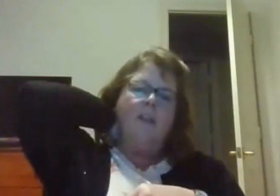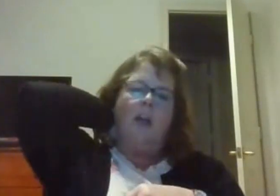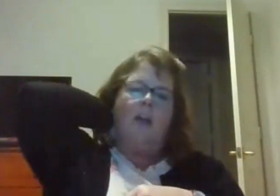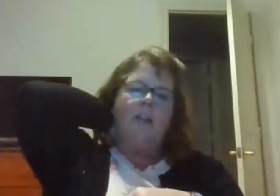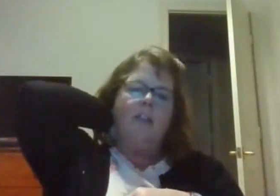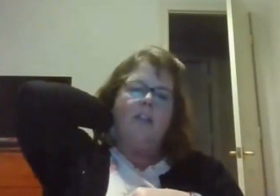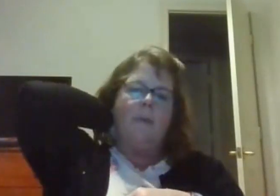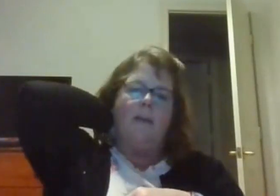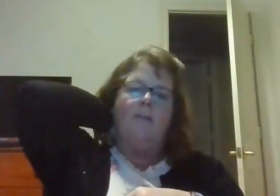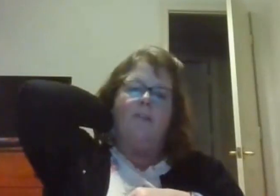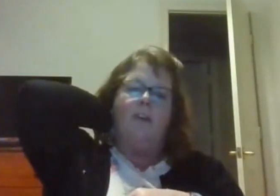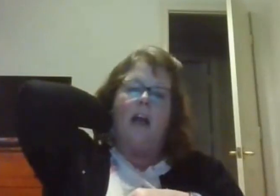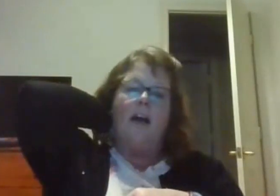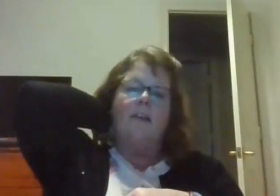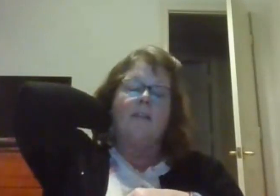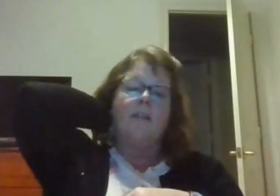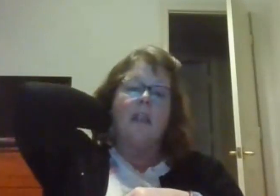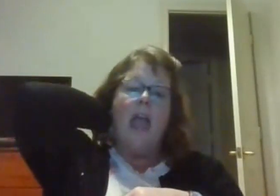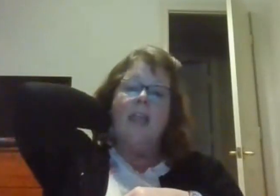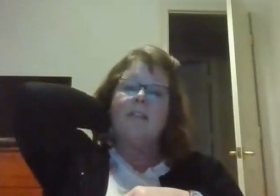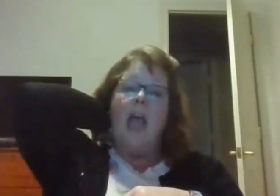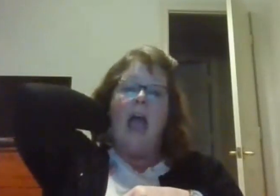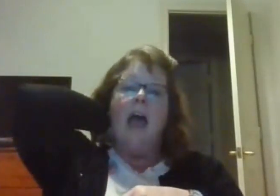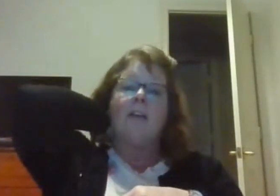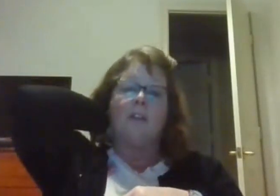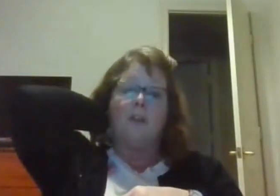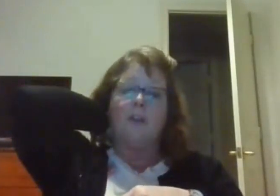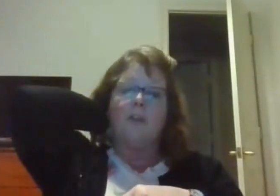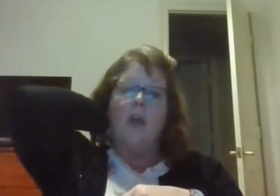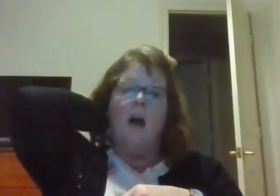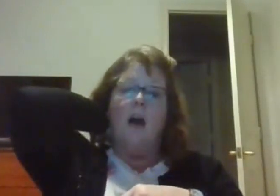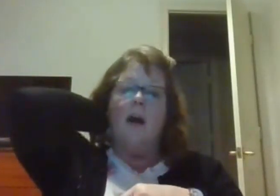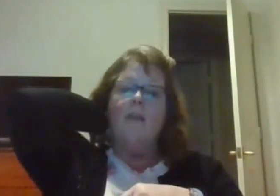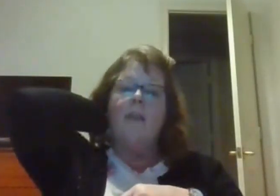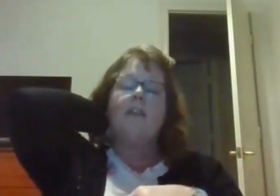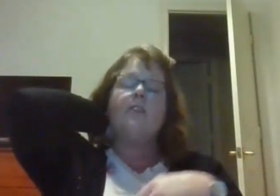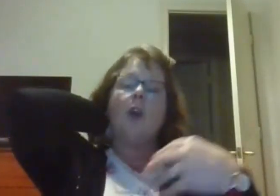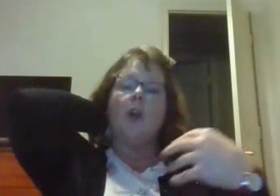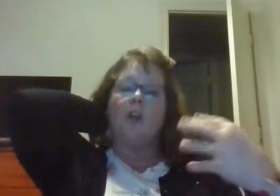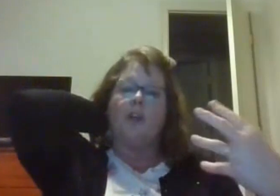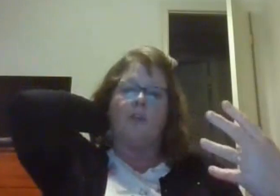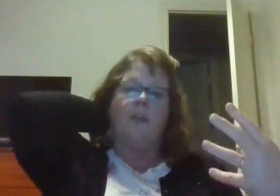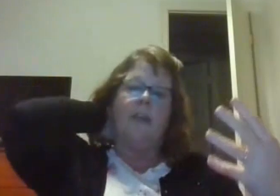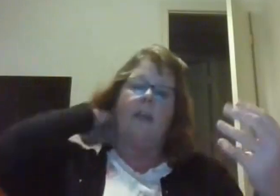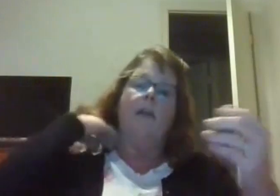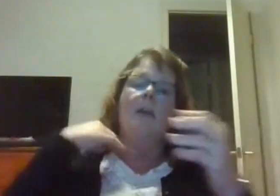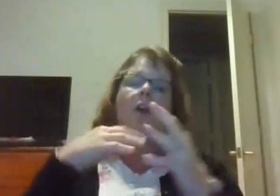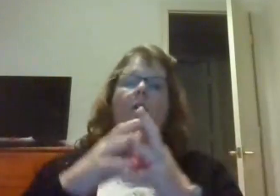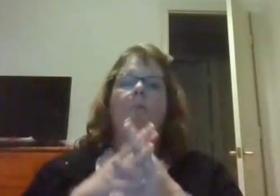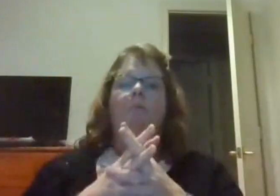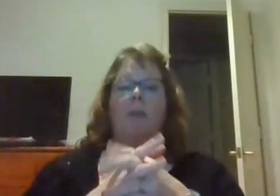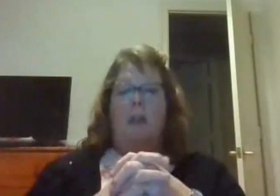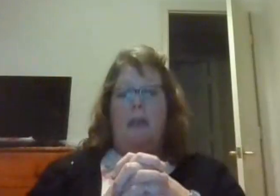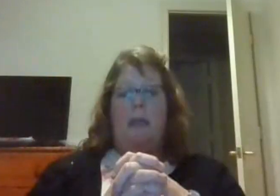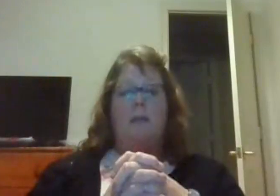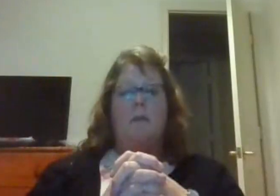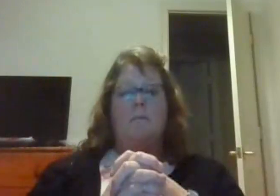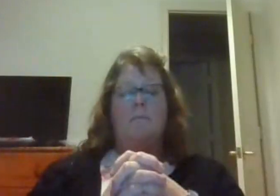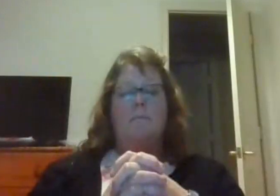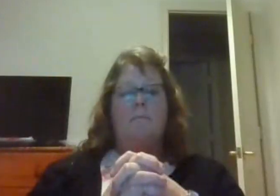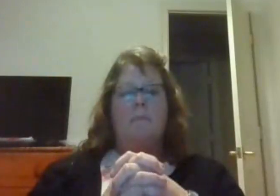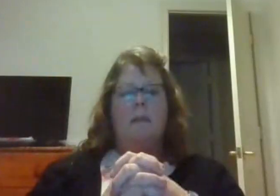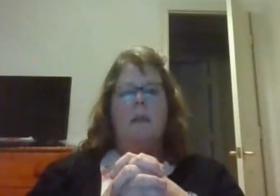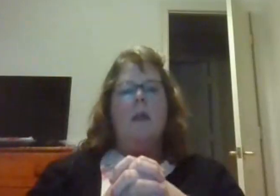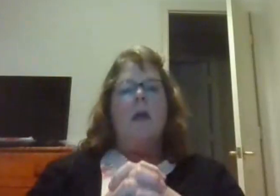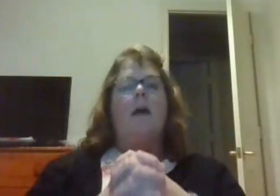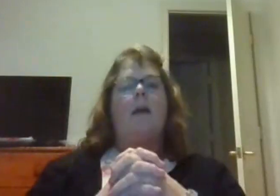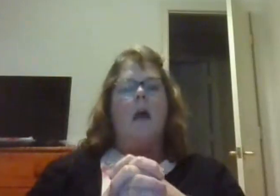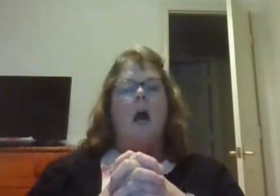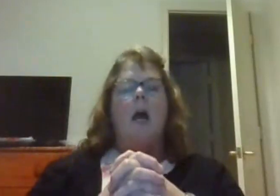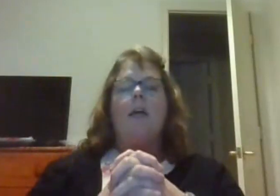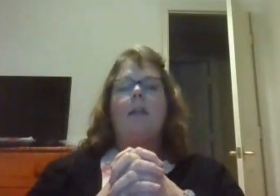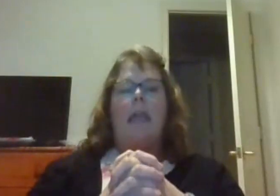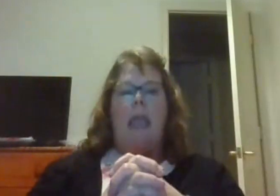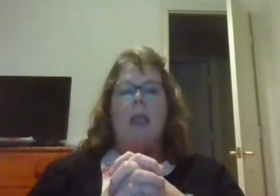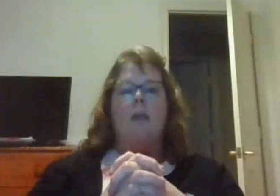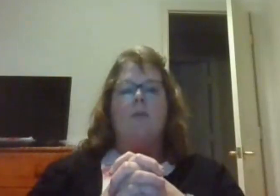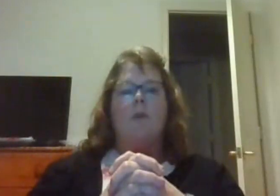encouragement for us as actors on this earthly plane. God can